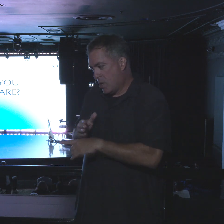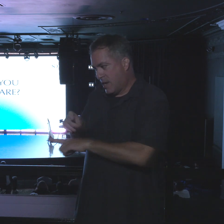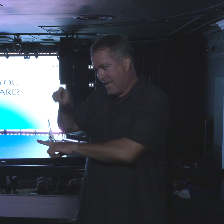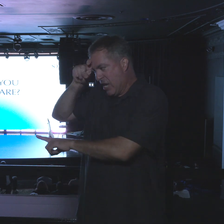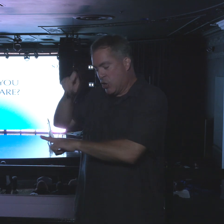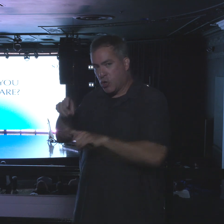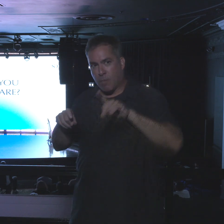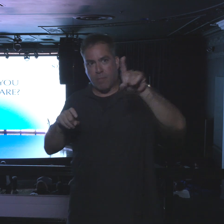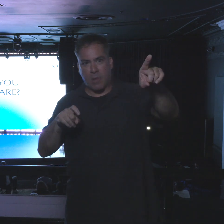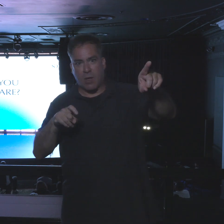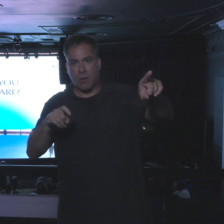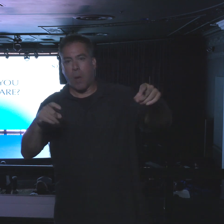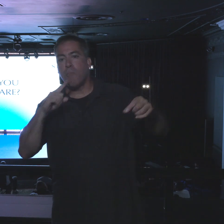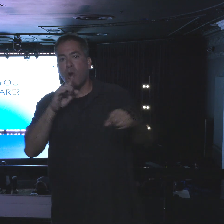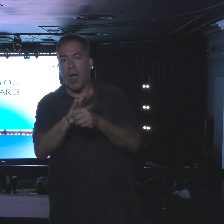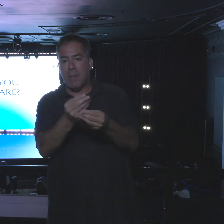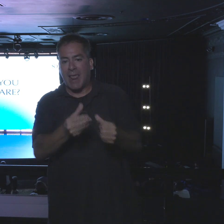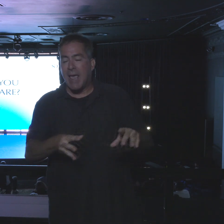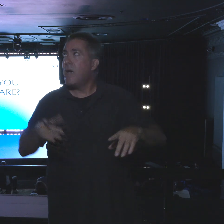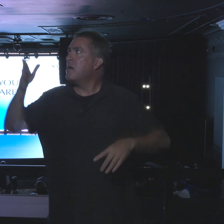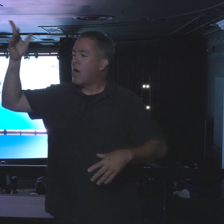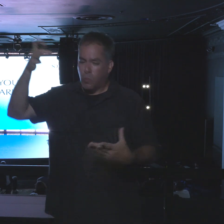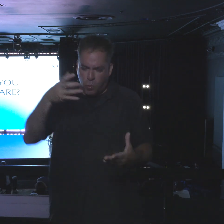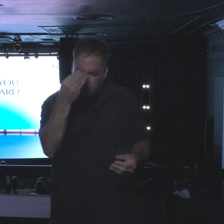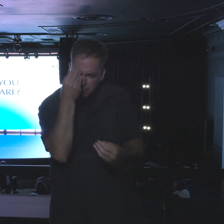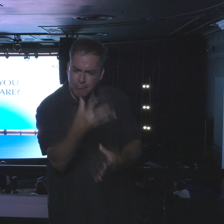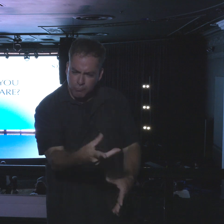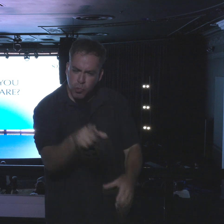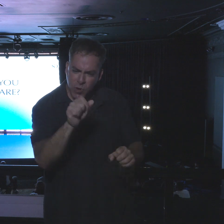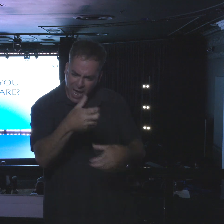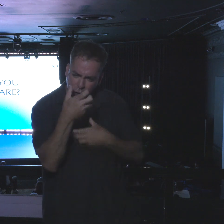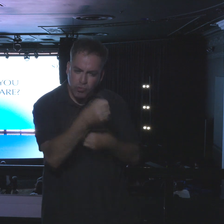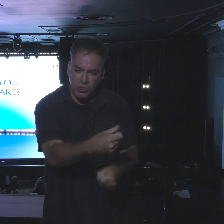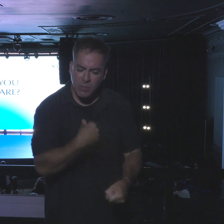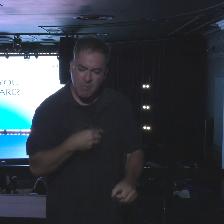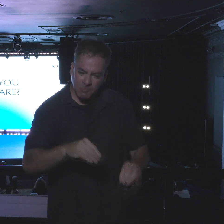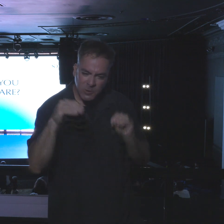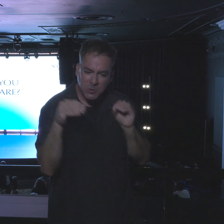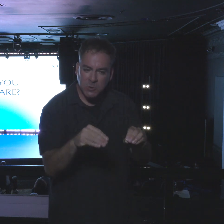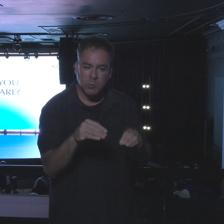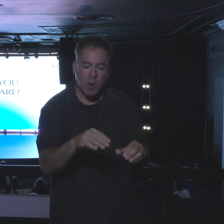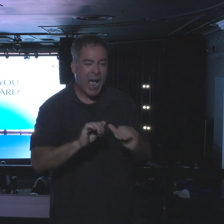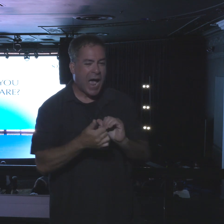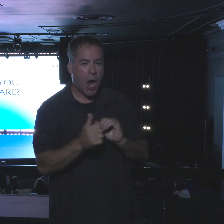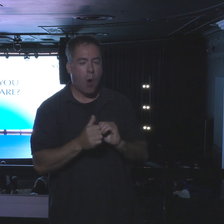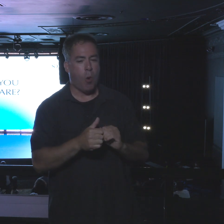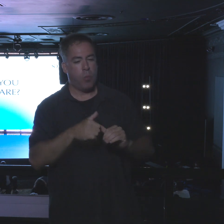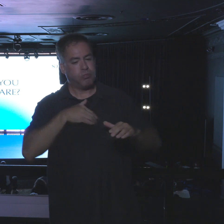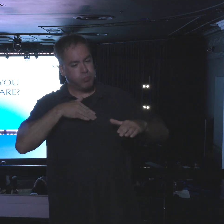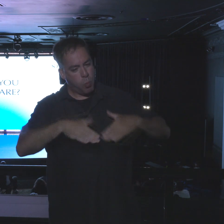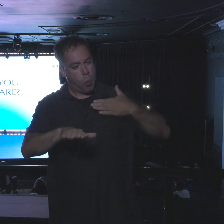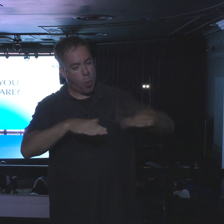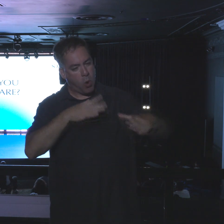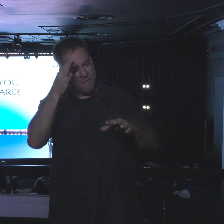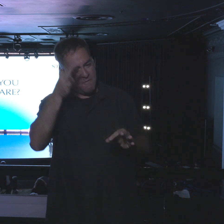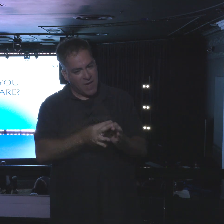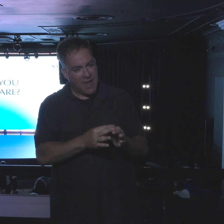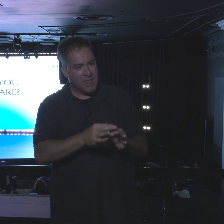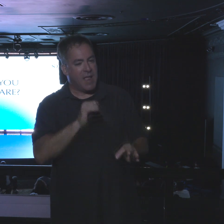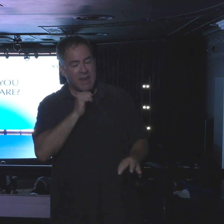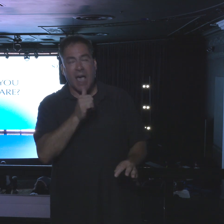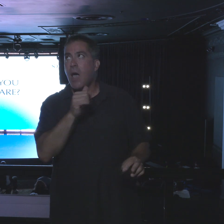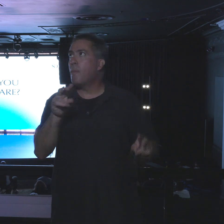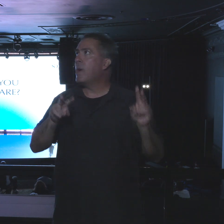he can be trusted emphatically. He was teaching them to walk by faith, not by sight, not